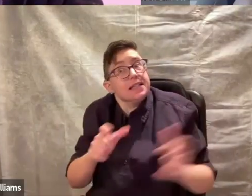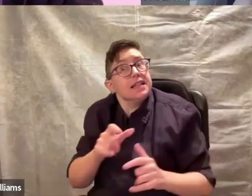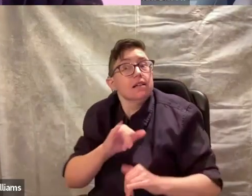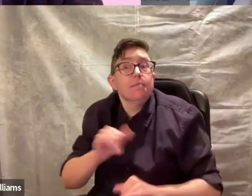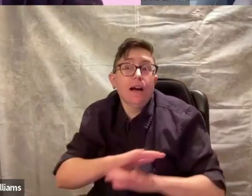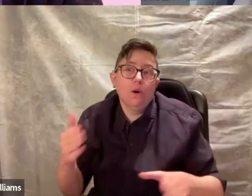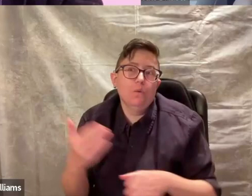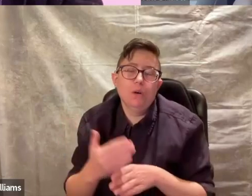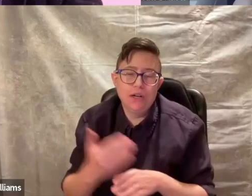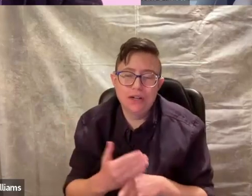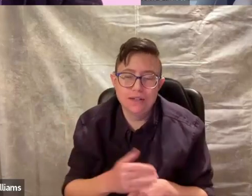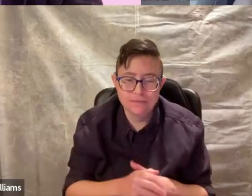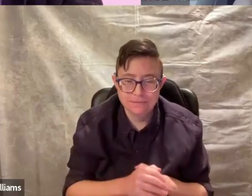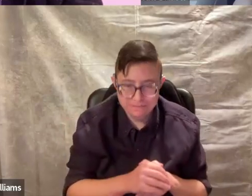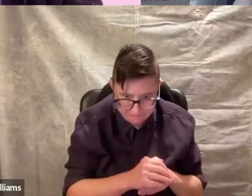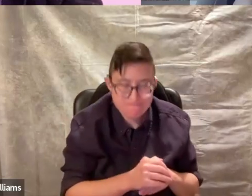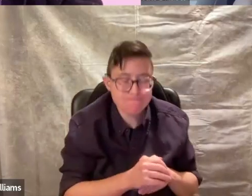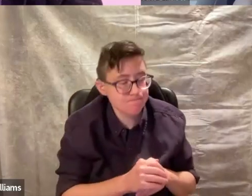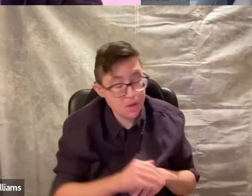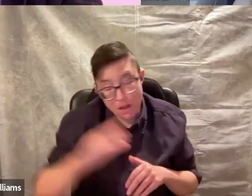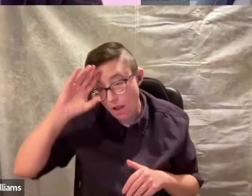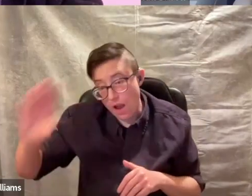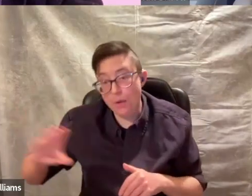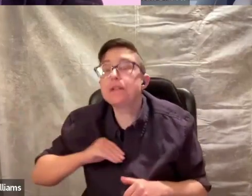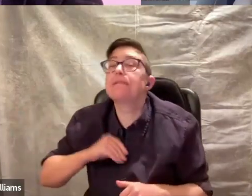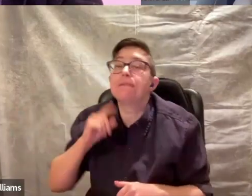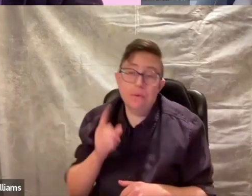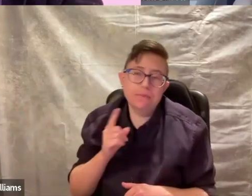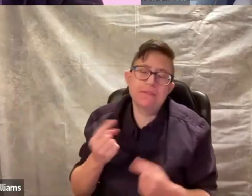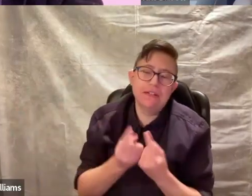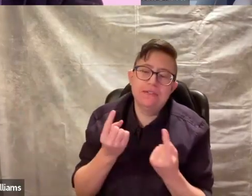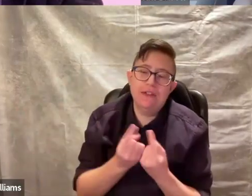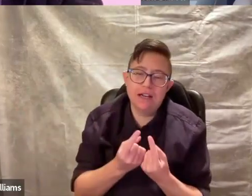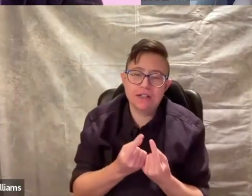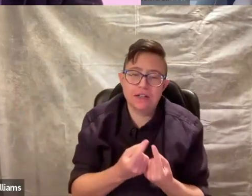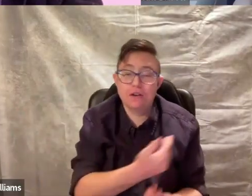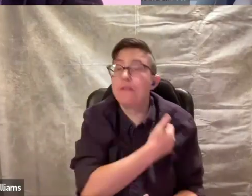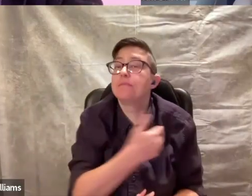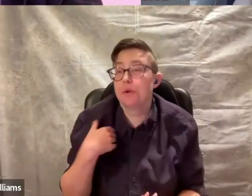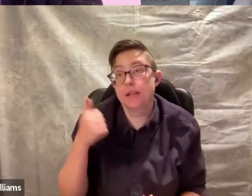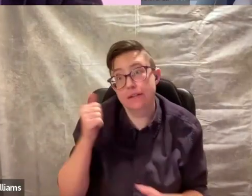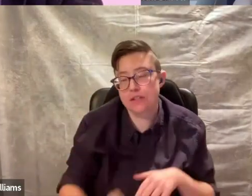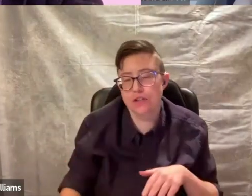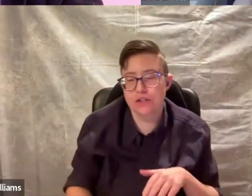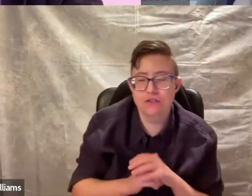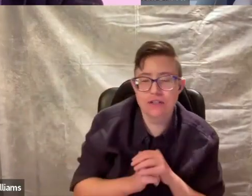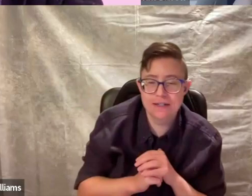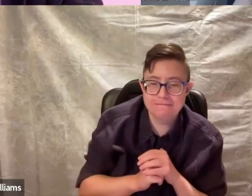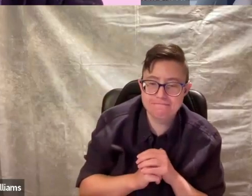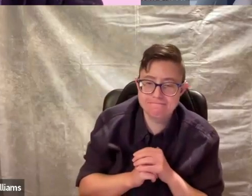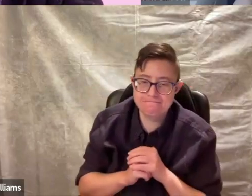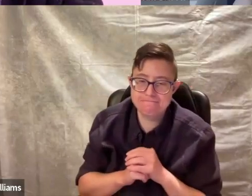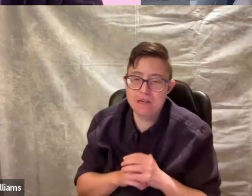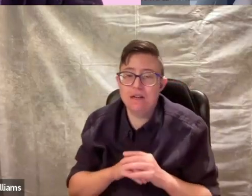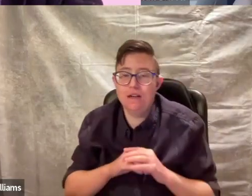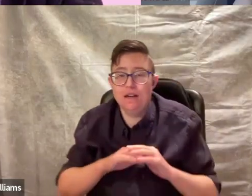It still might not work. I was informed of this fact on the morning of the surgery.